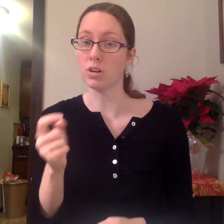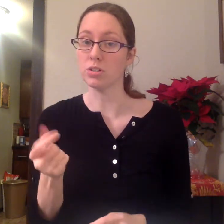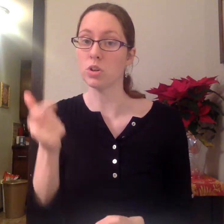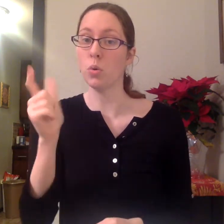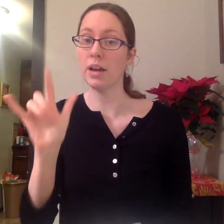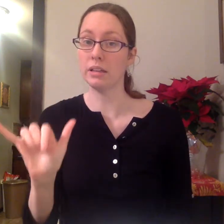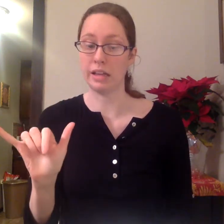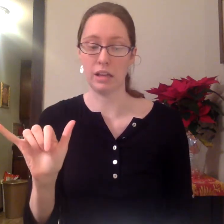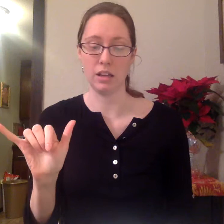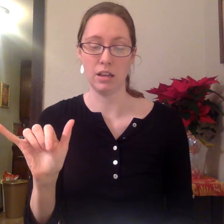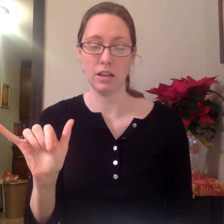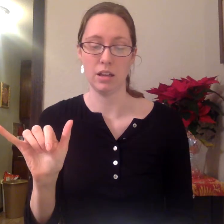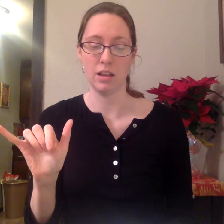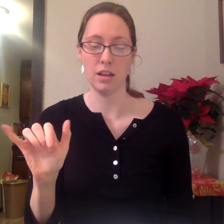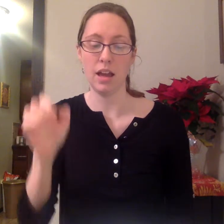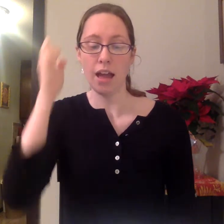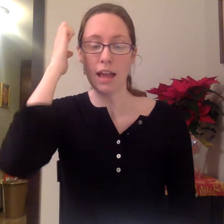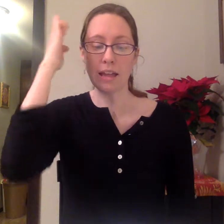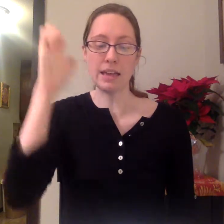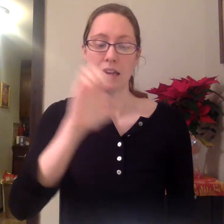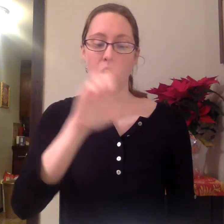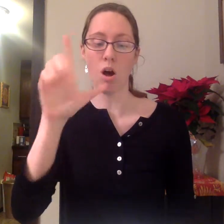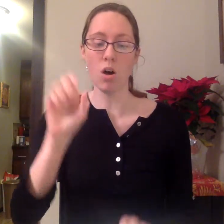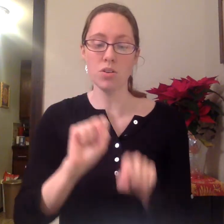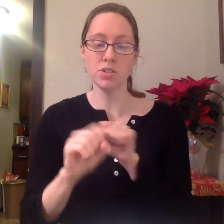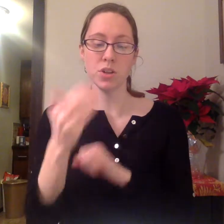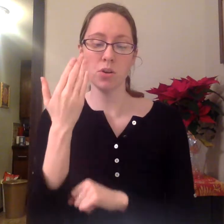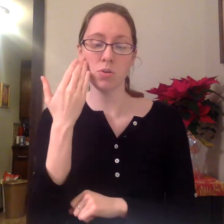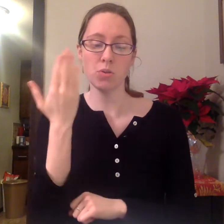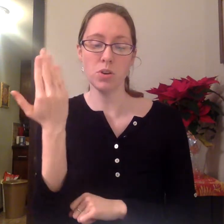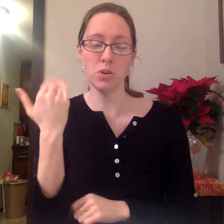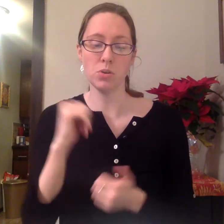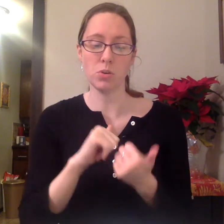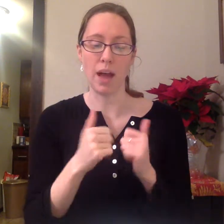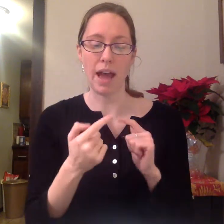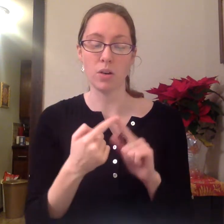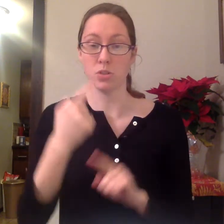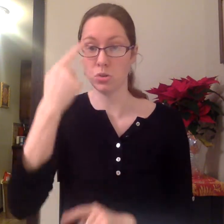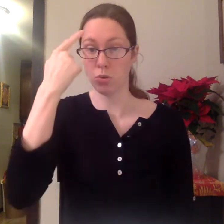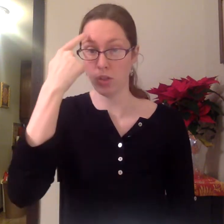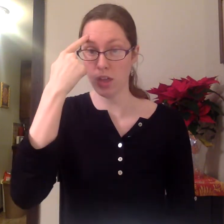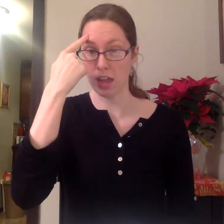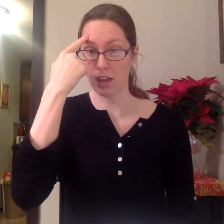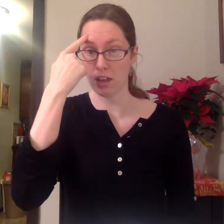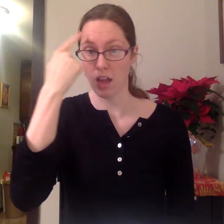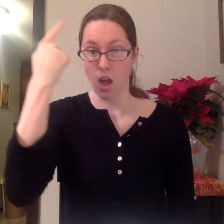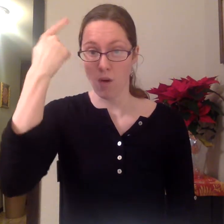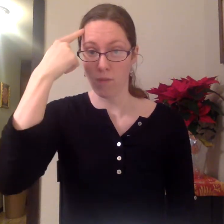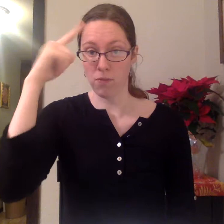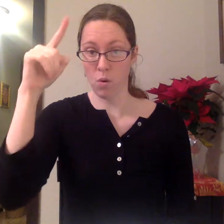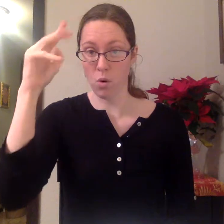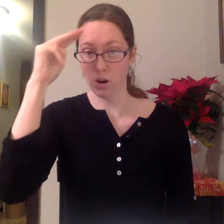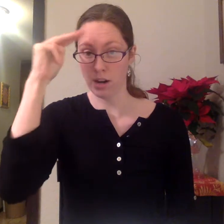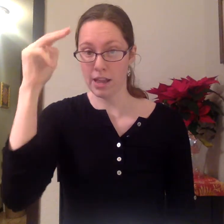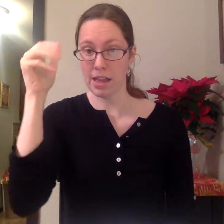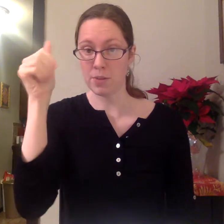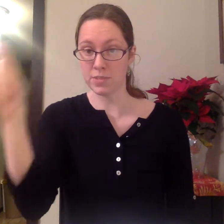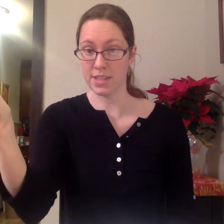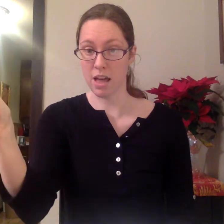quickly. He also knew how to think for himself.